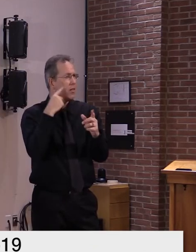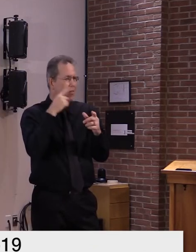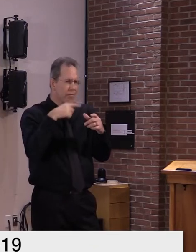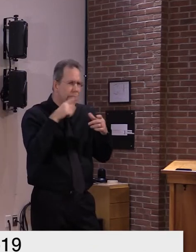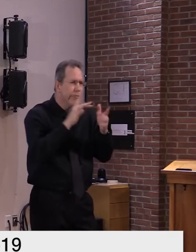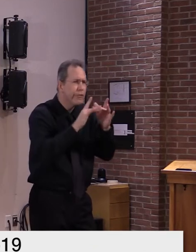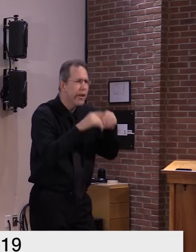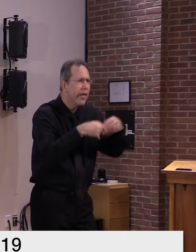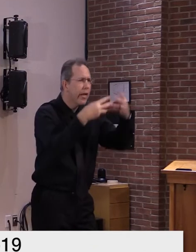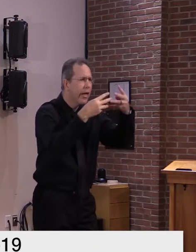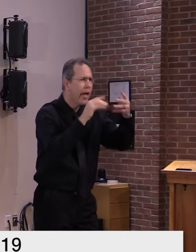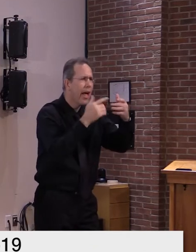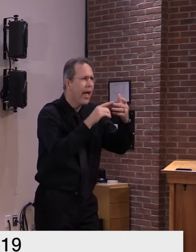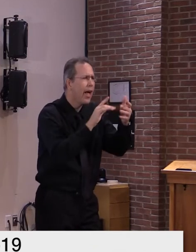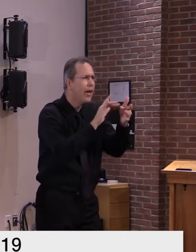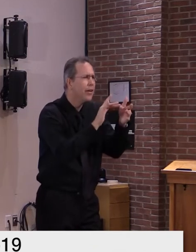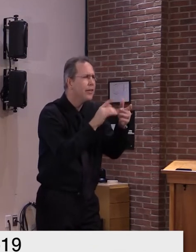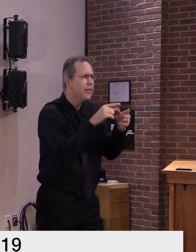ornamental is that